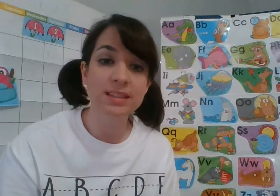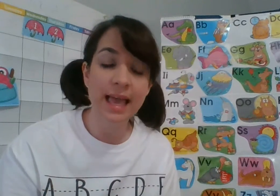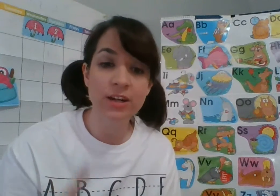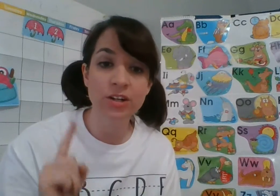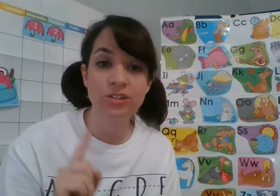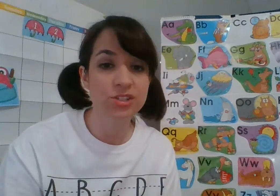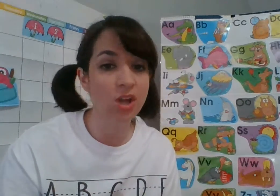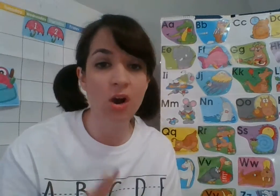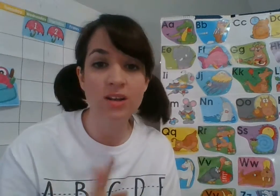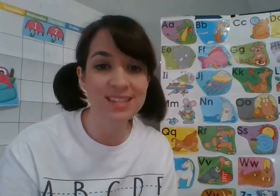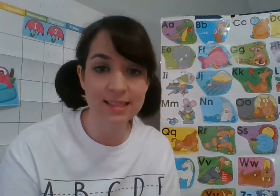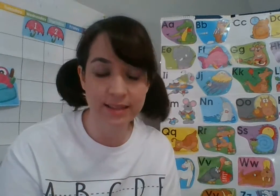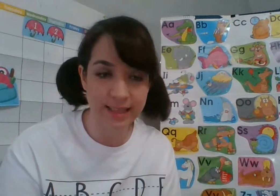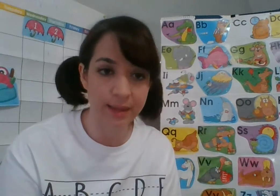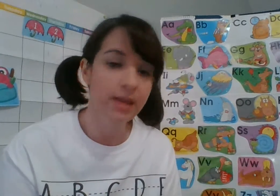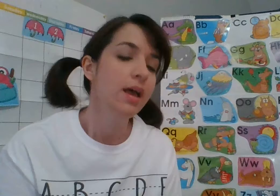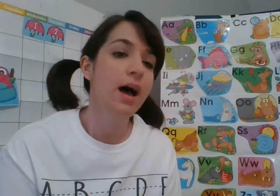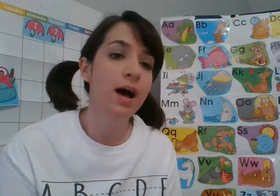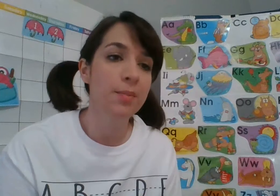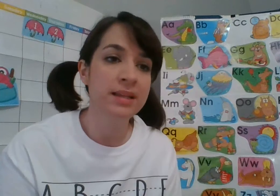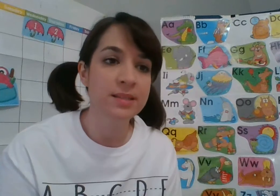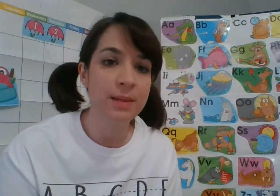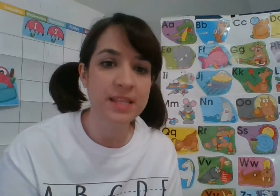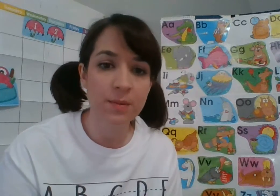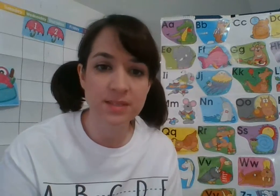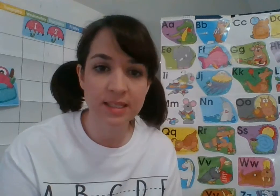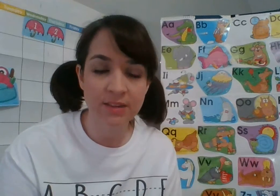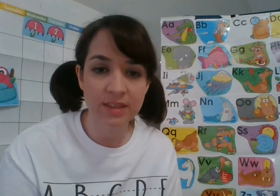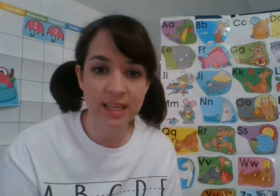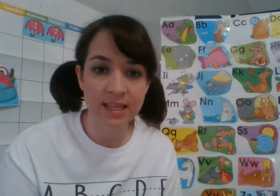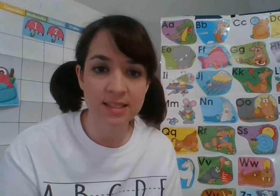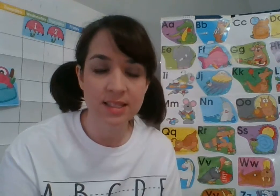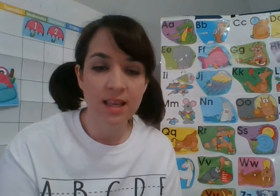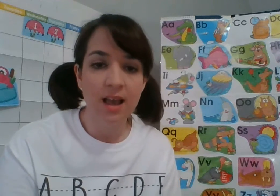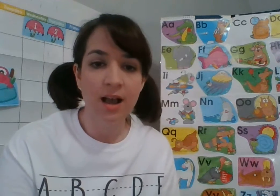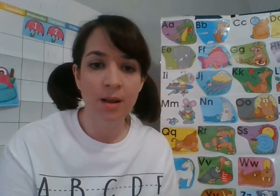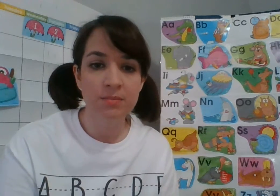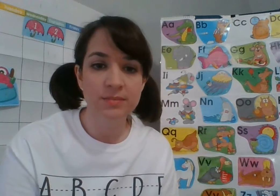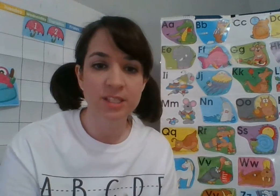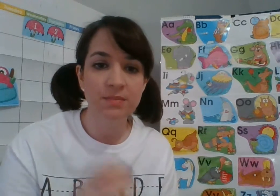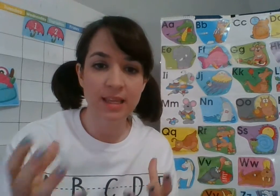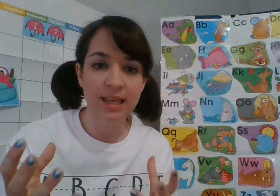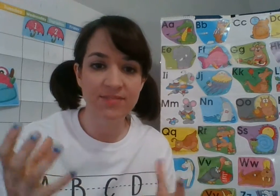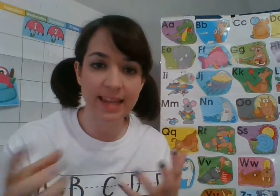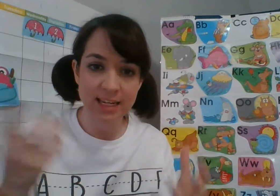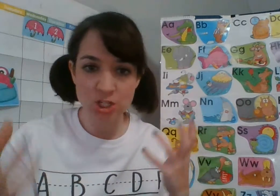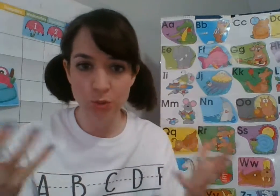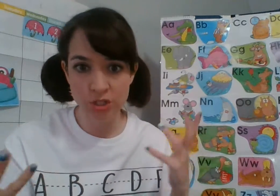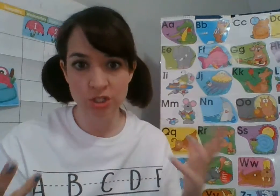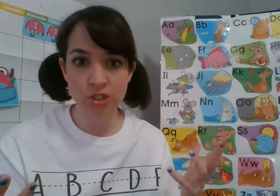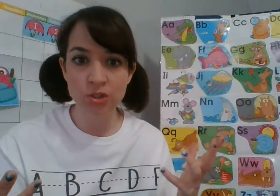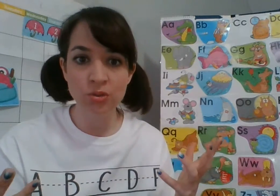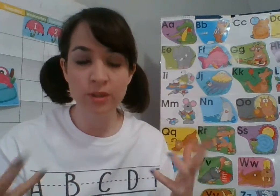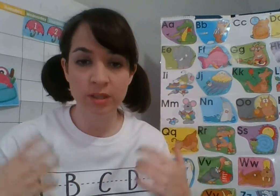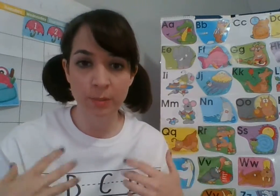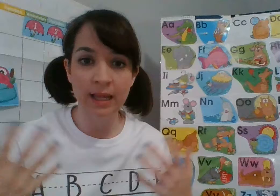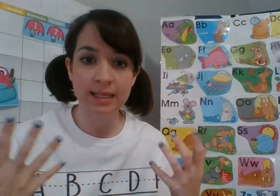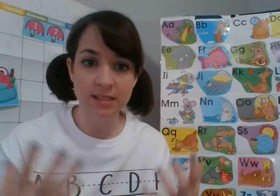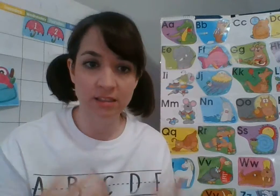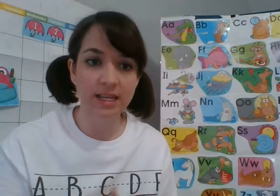letters, songs, things like that. It sometimes helps give kids something kind of tangible to do with their bodies and their